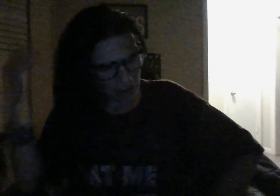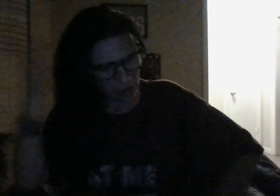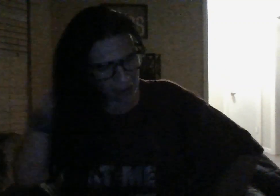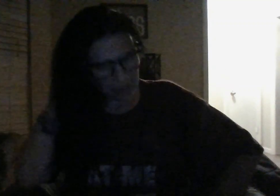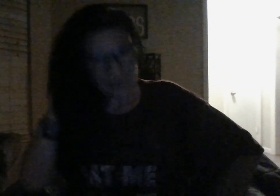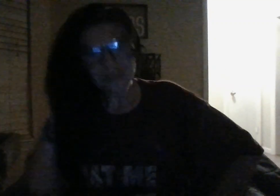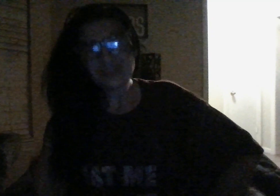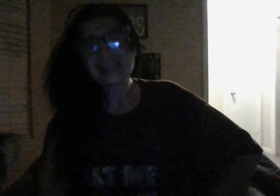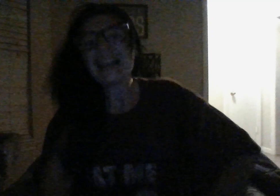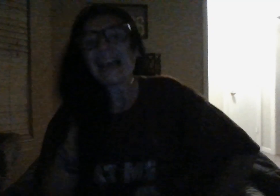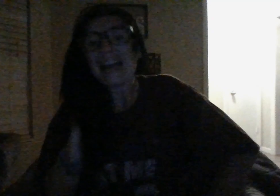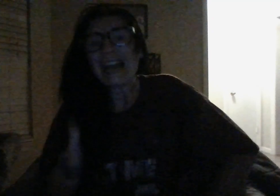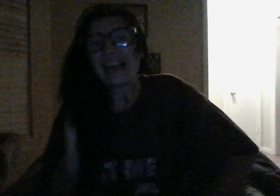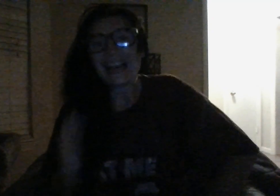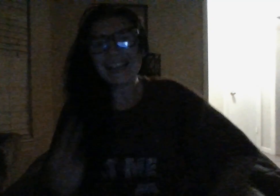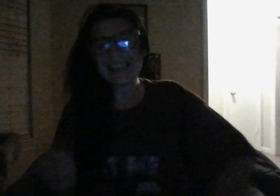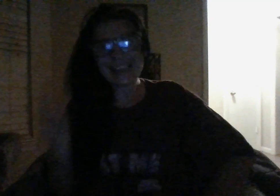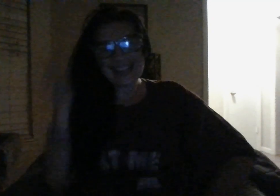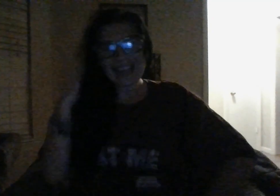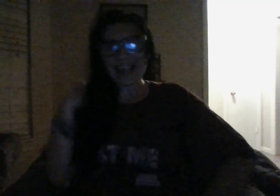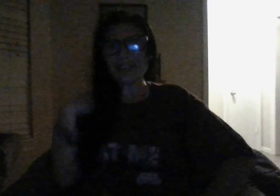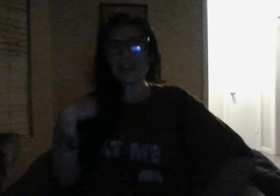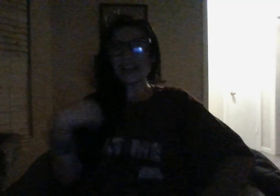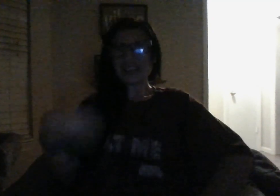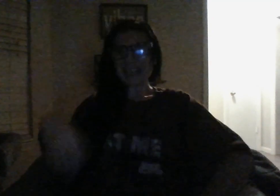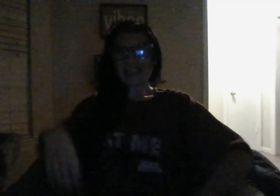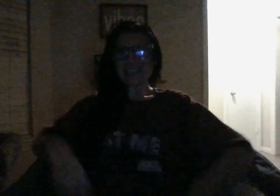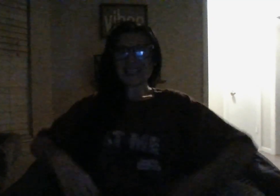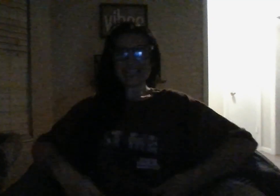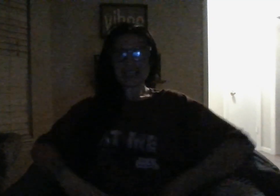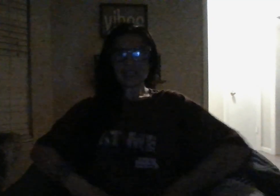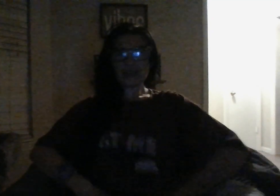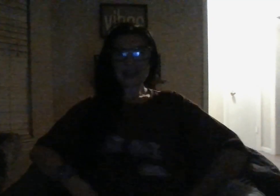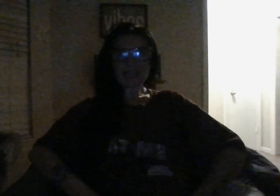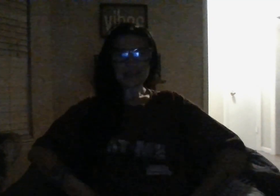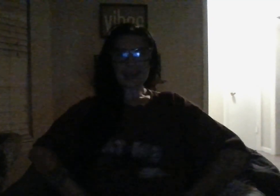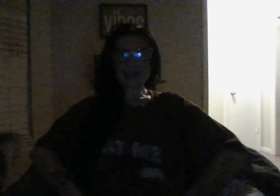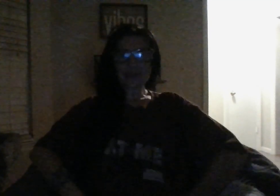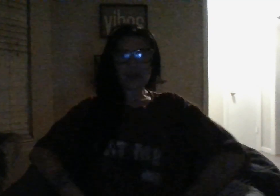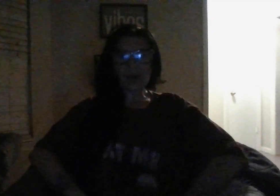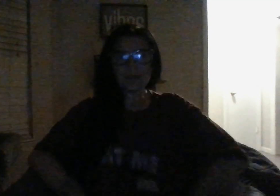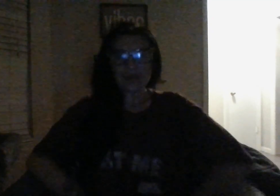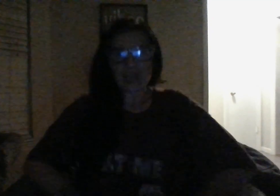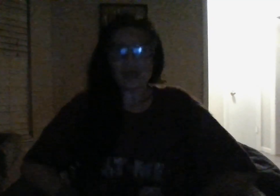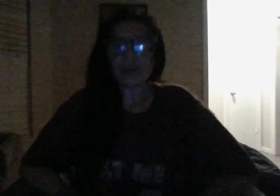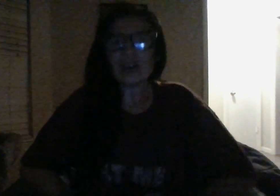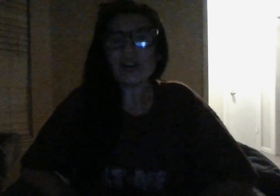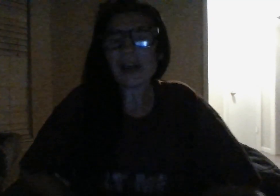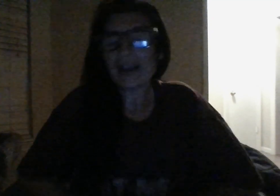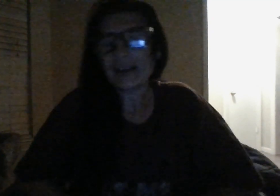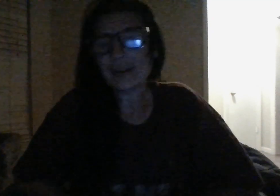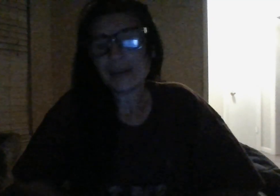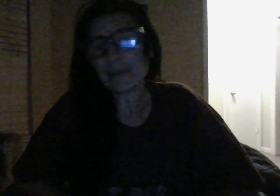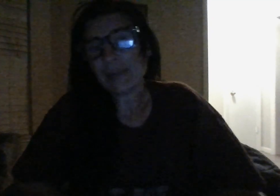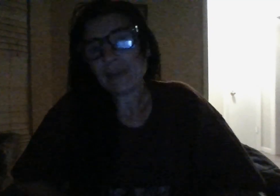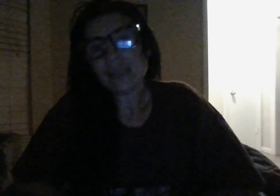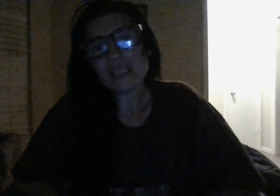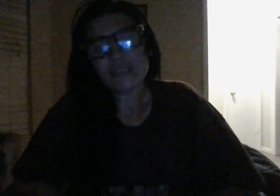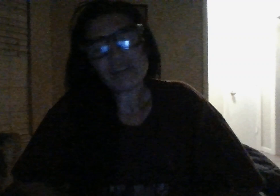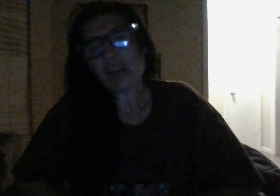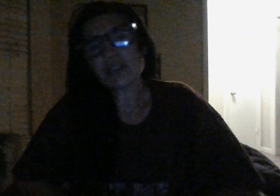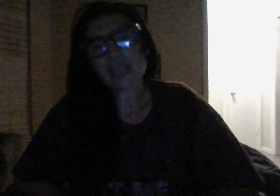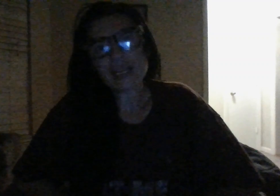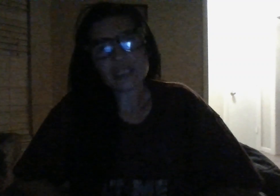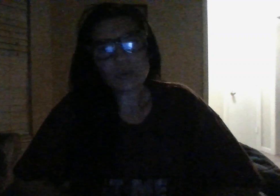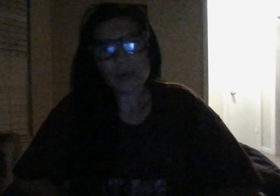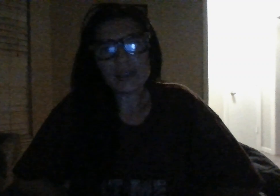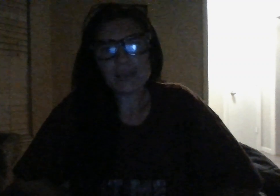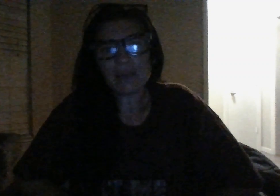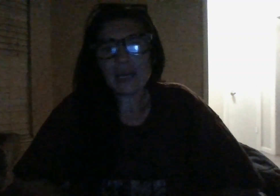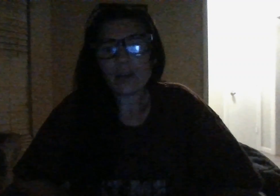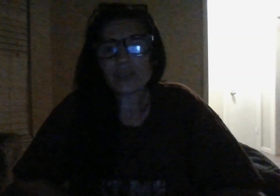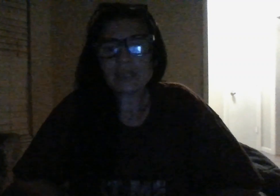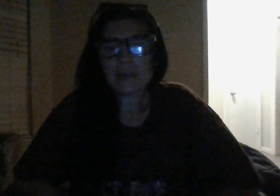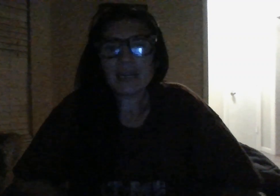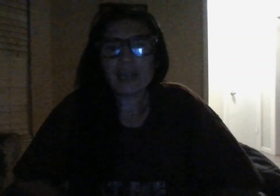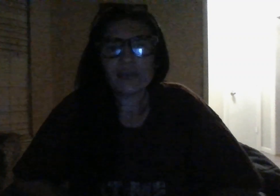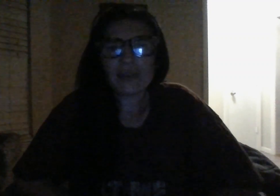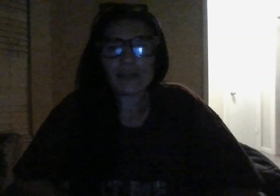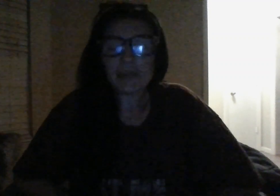call a fire sign's getting a huge ass wake-up call well uh maybe the fire sign's the one that made all this money off of